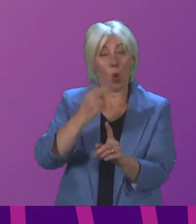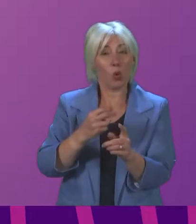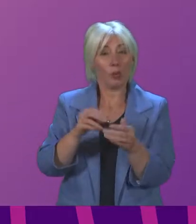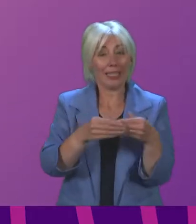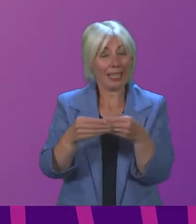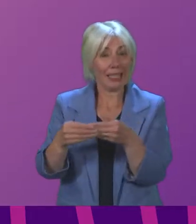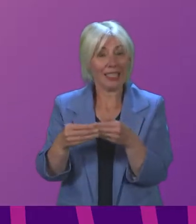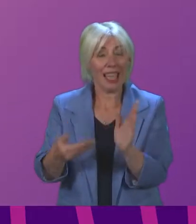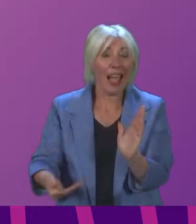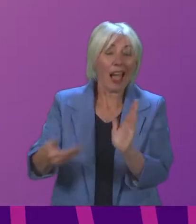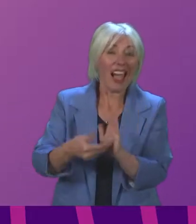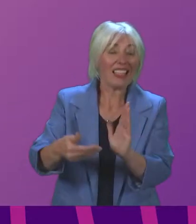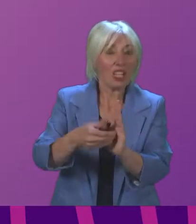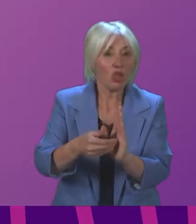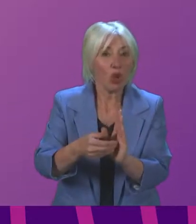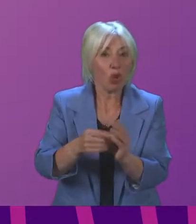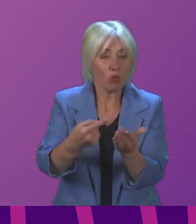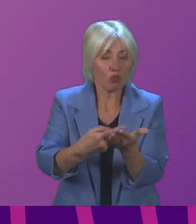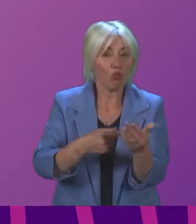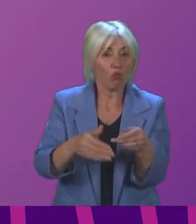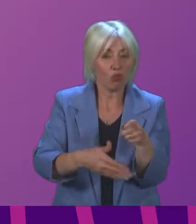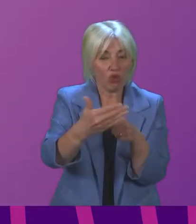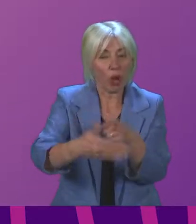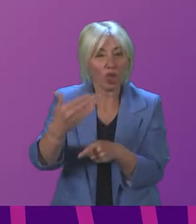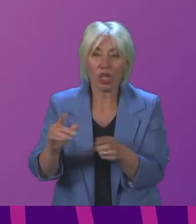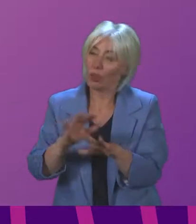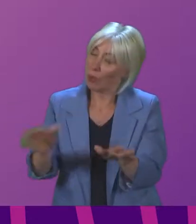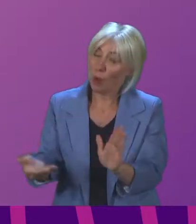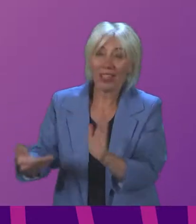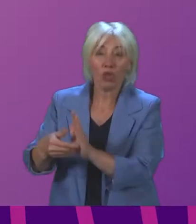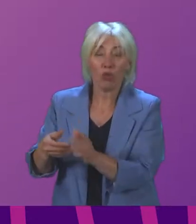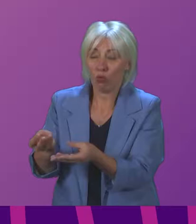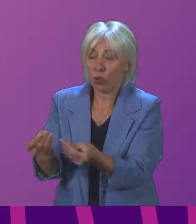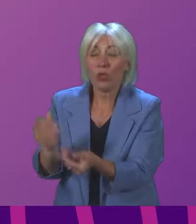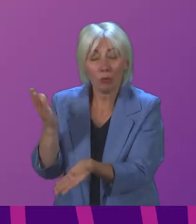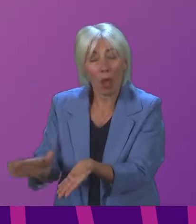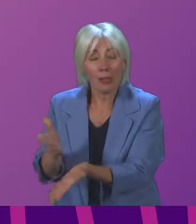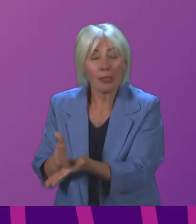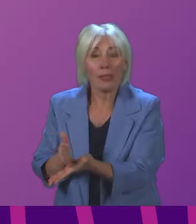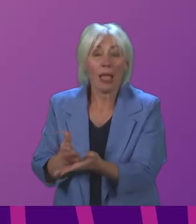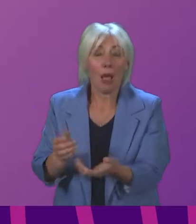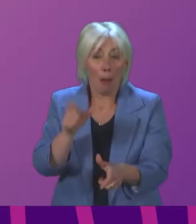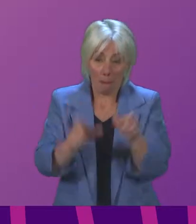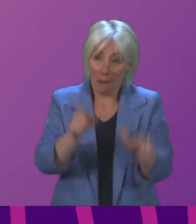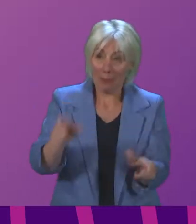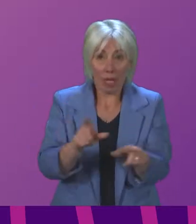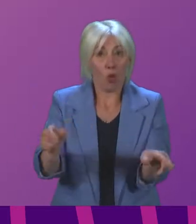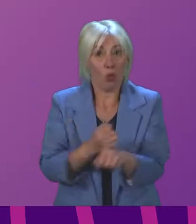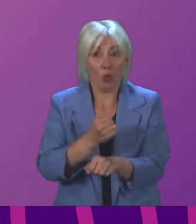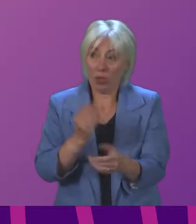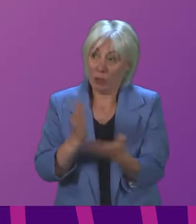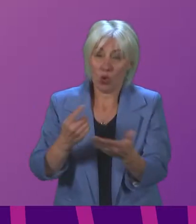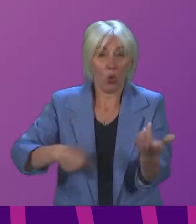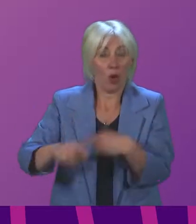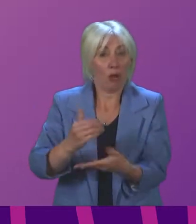be additional restrictions without additional resources. The public are doing all they can to protect themselves and each other, and the Government must do the same and